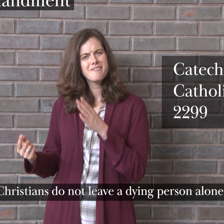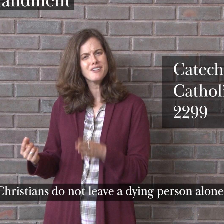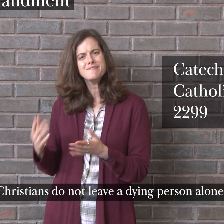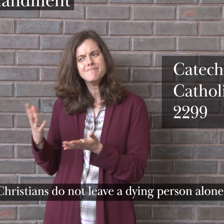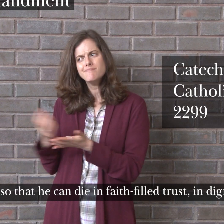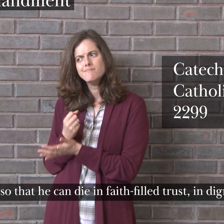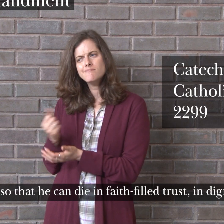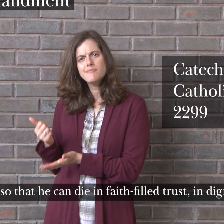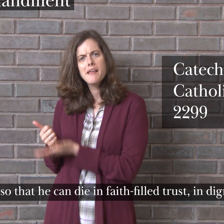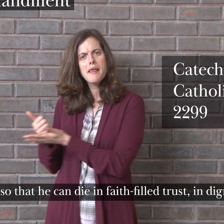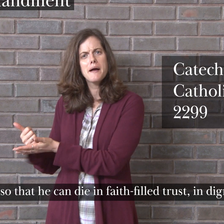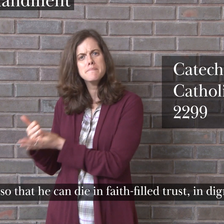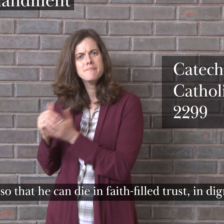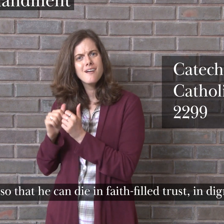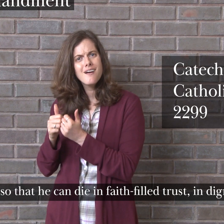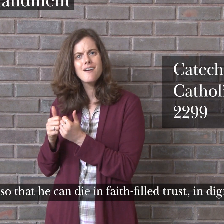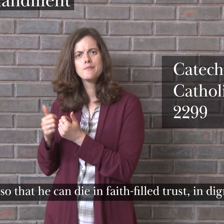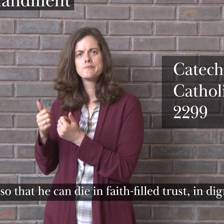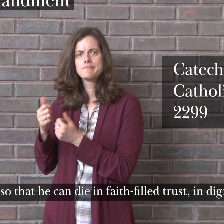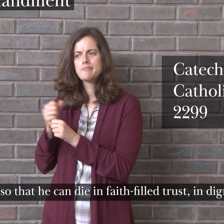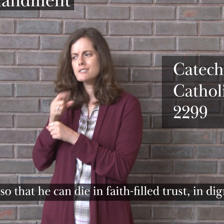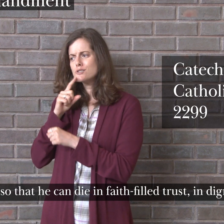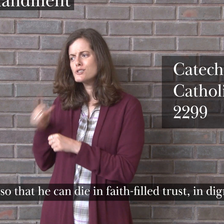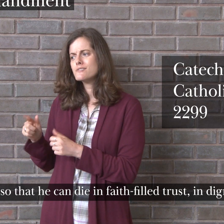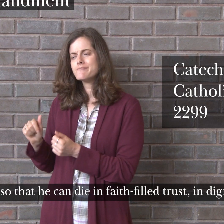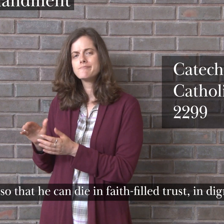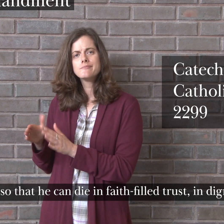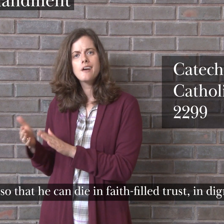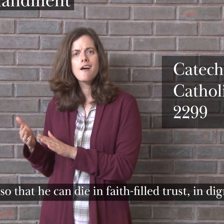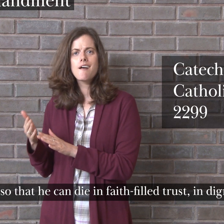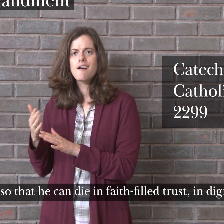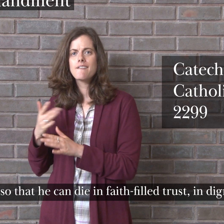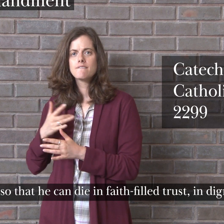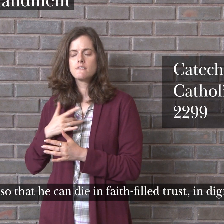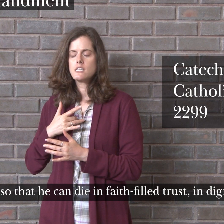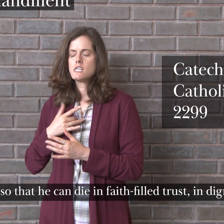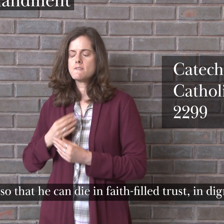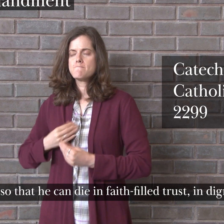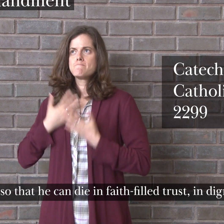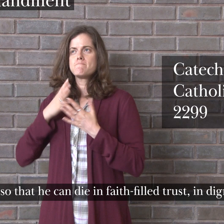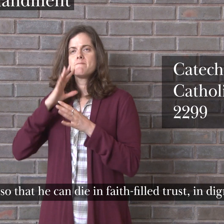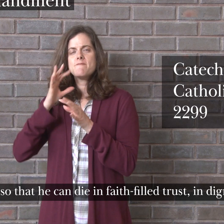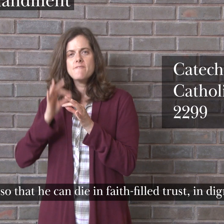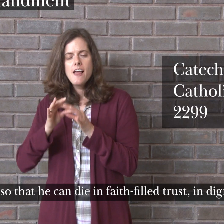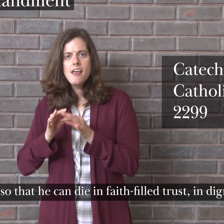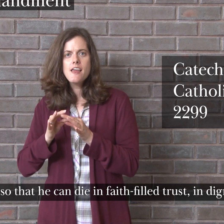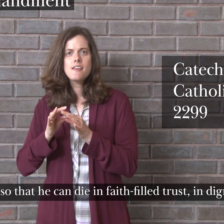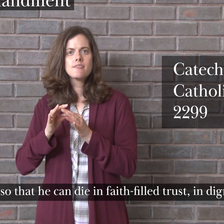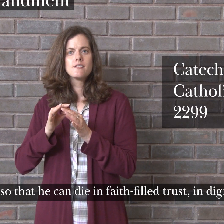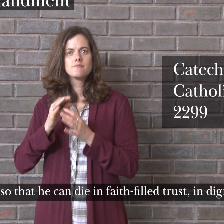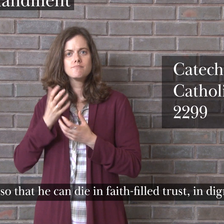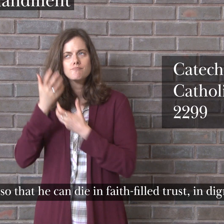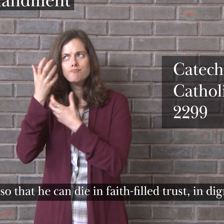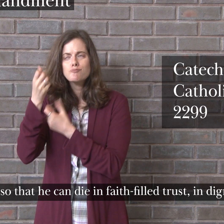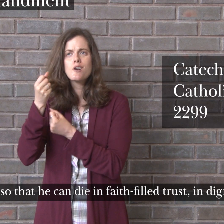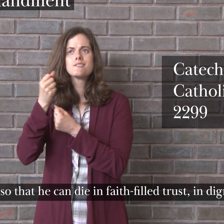They help him so that he can die in faith-filled trust. In dignity and